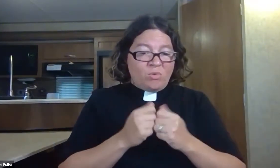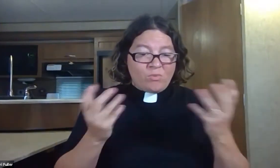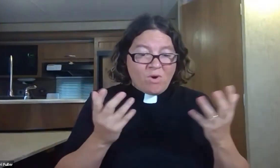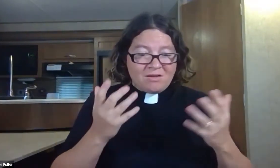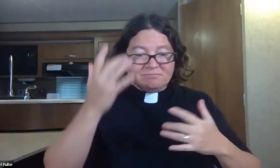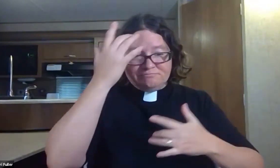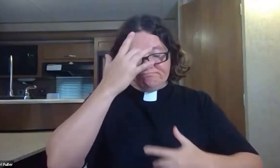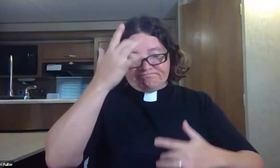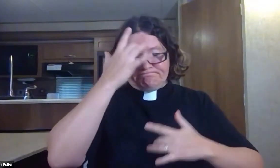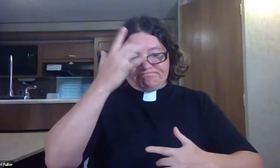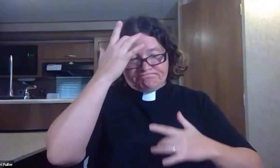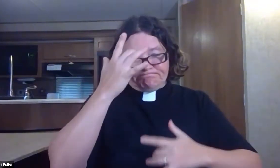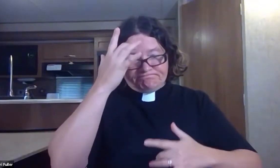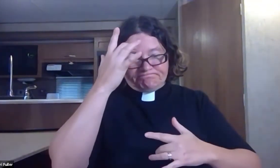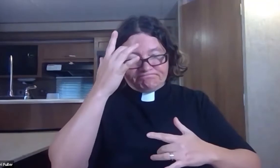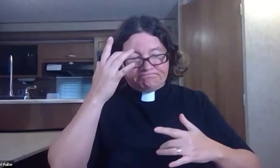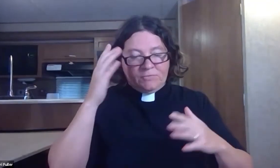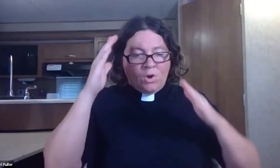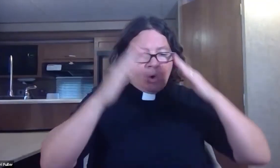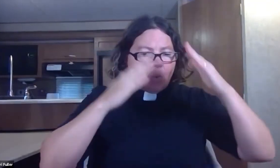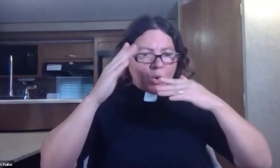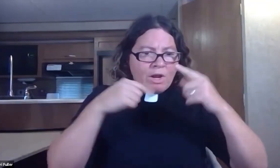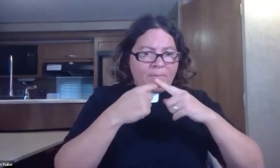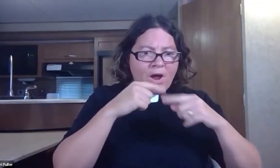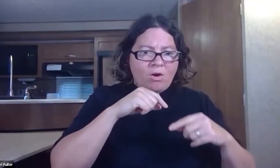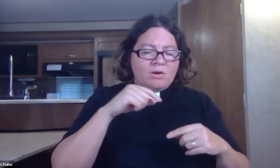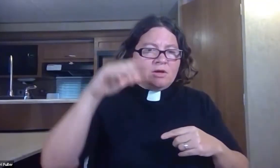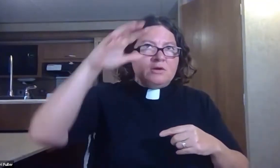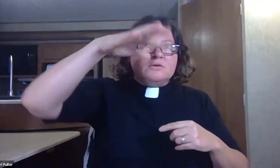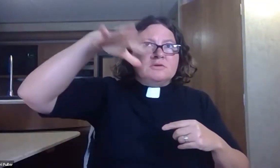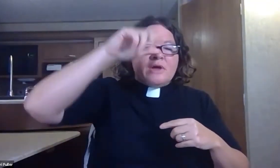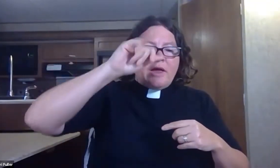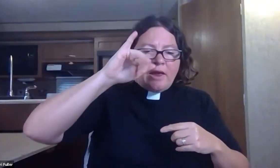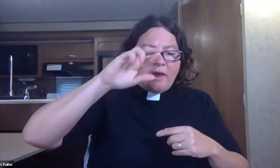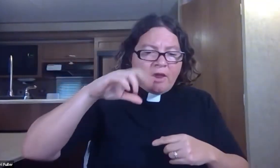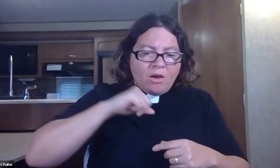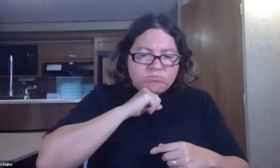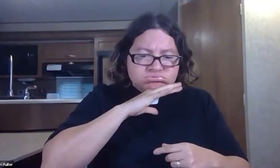for people fighting disease for people worrying about air quality